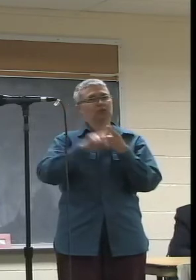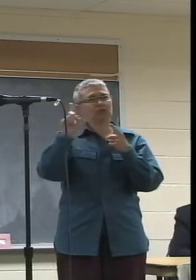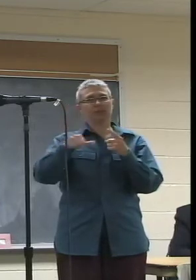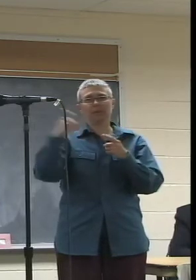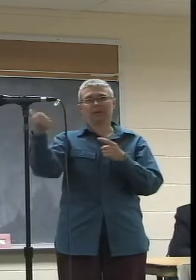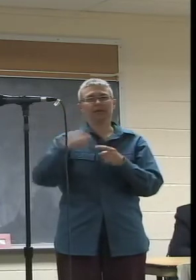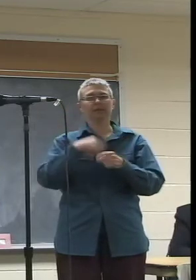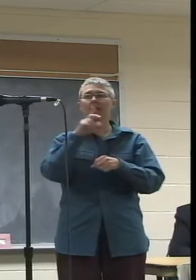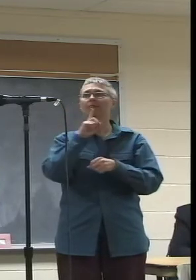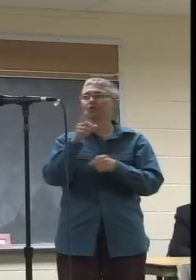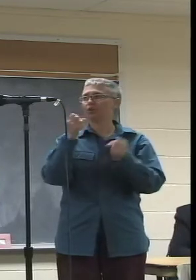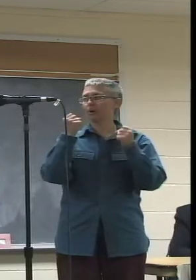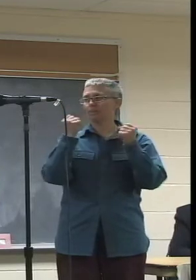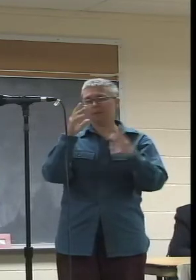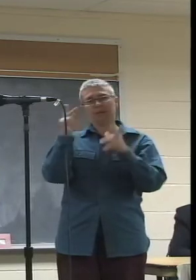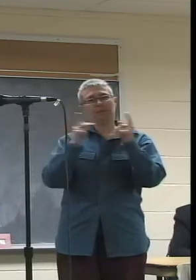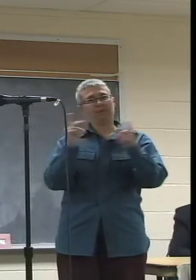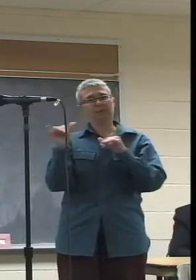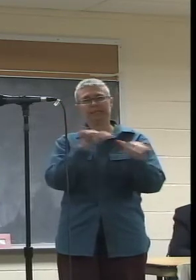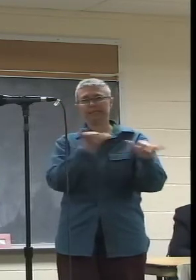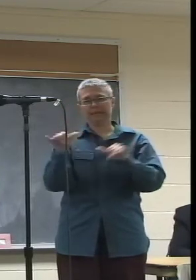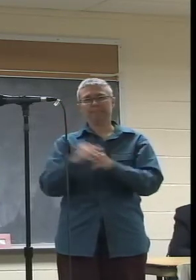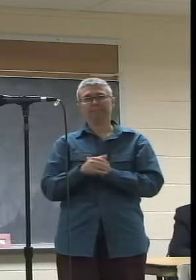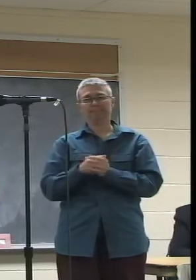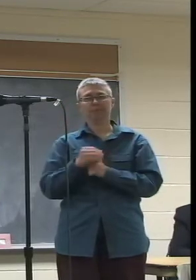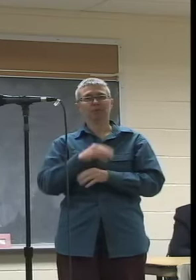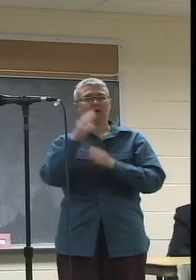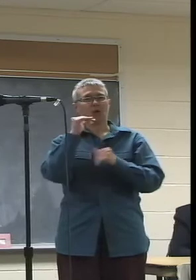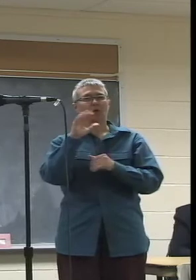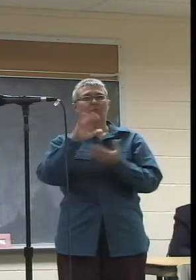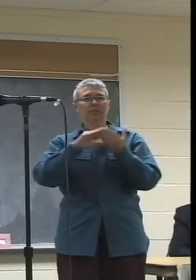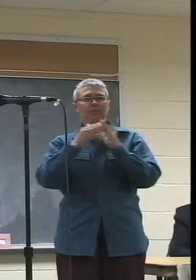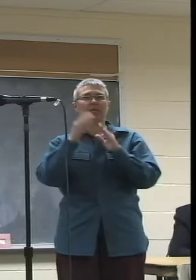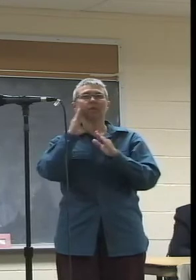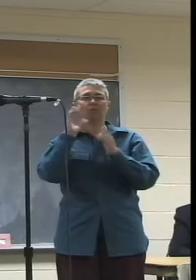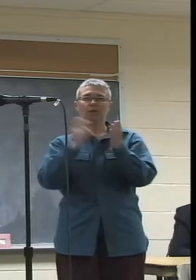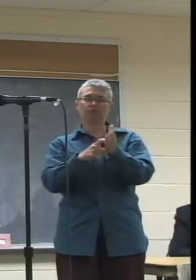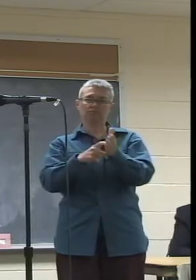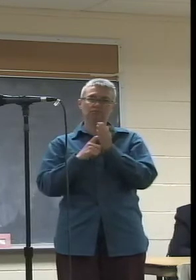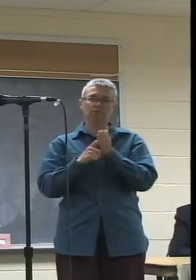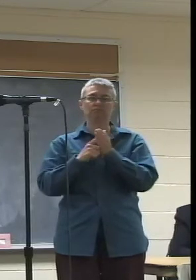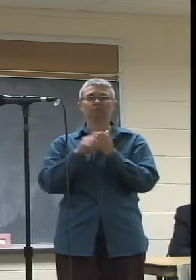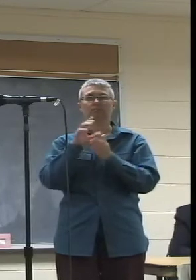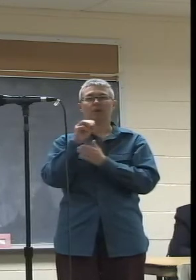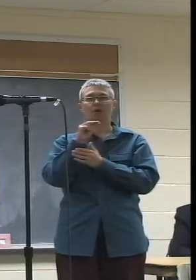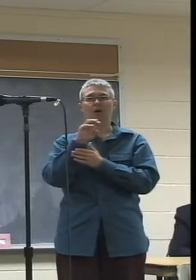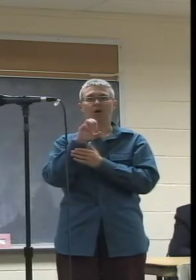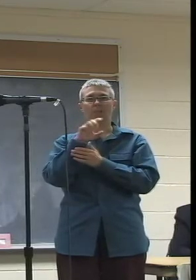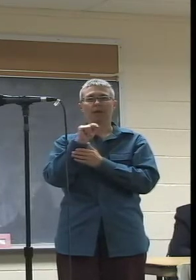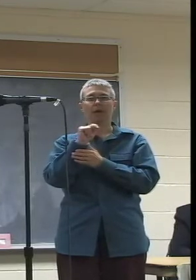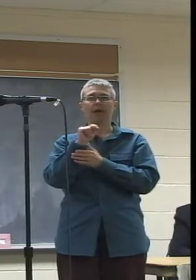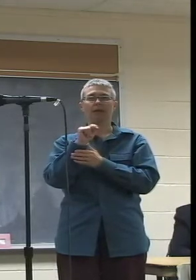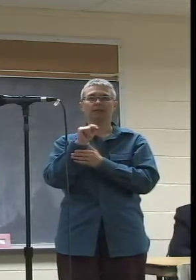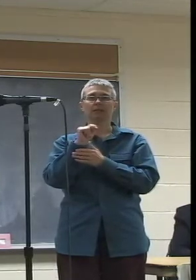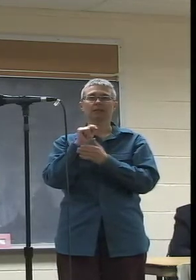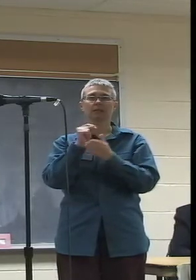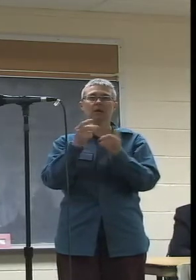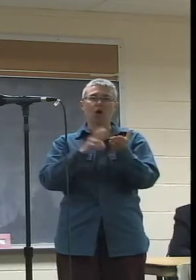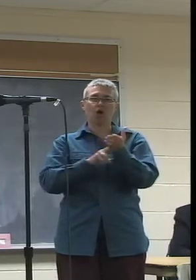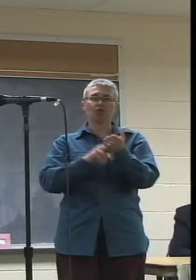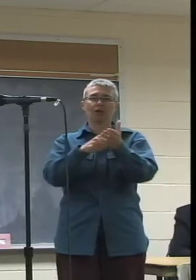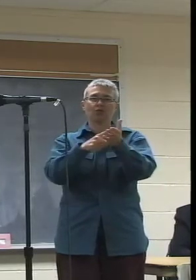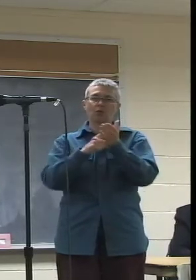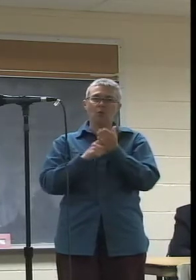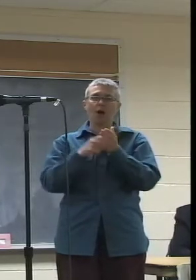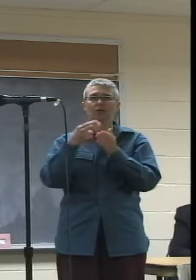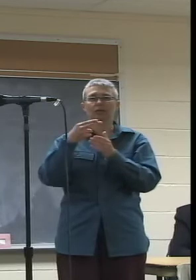else. And I'm sure I'm not alone. So again, I hope the city will ensure that the Comcast contract provides access to HD channels for NCTV's